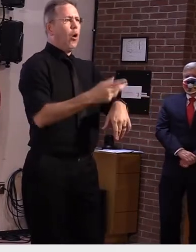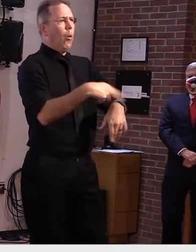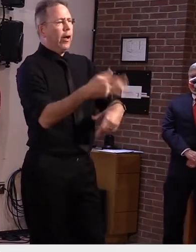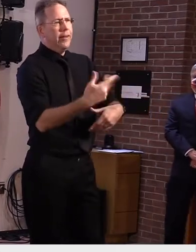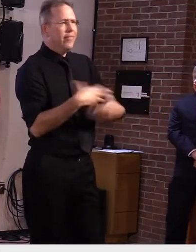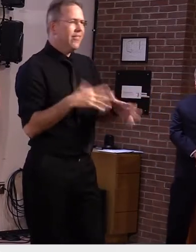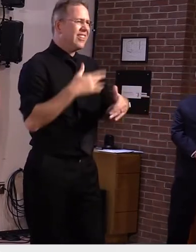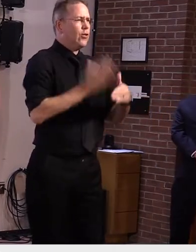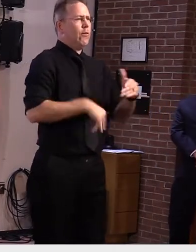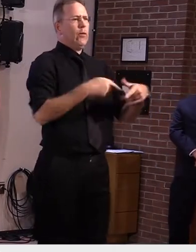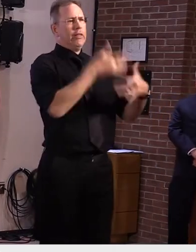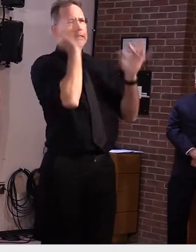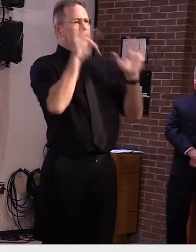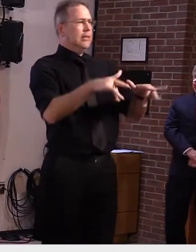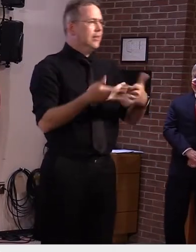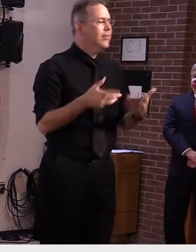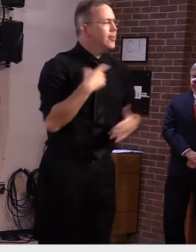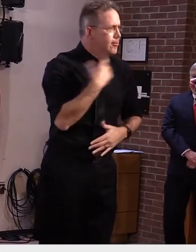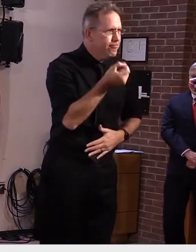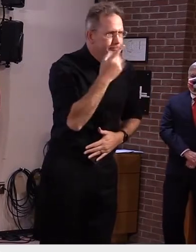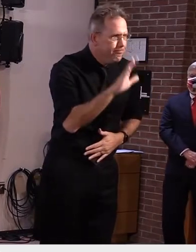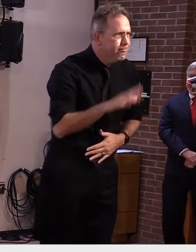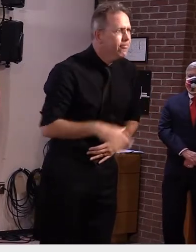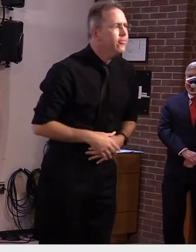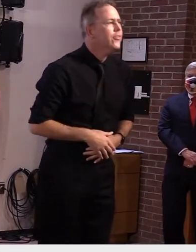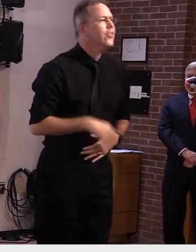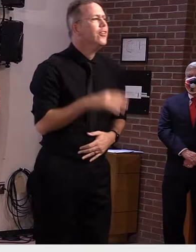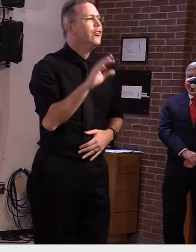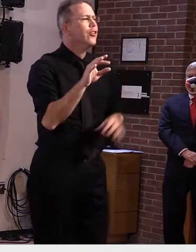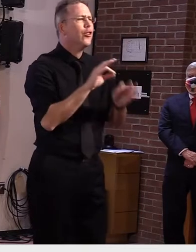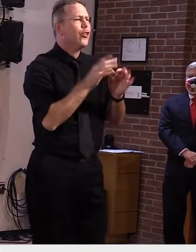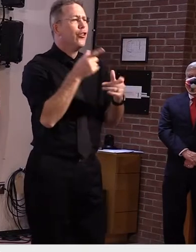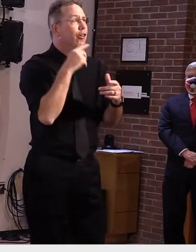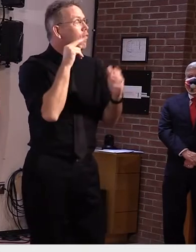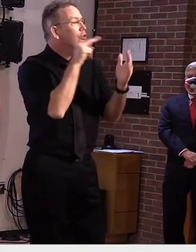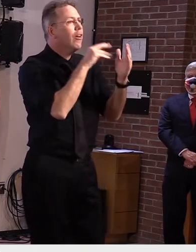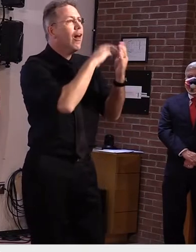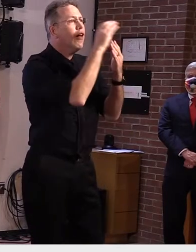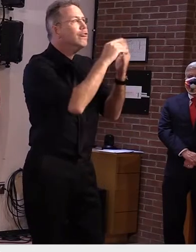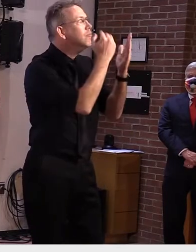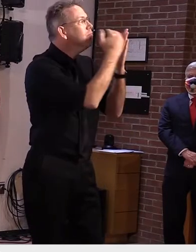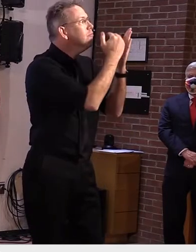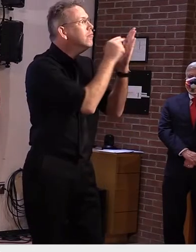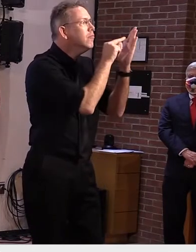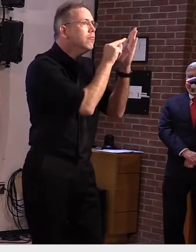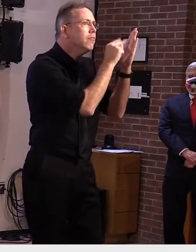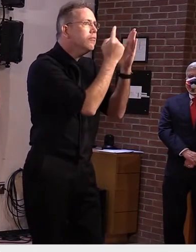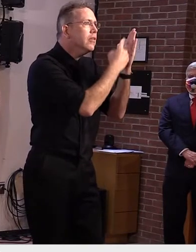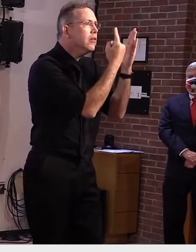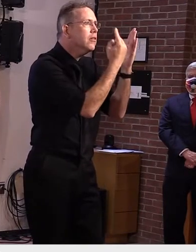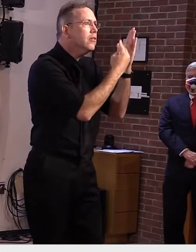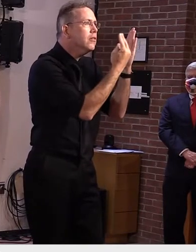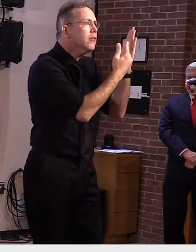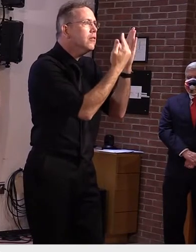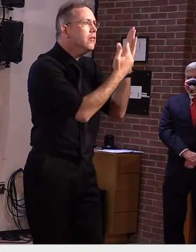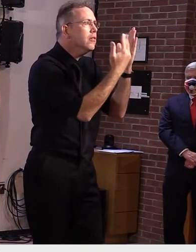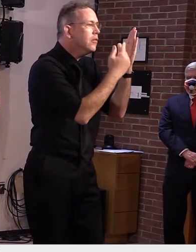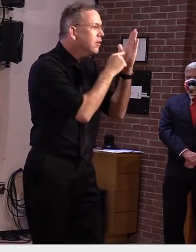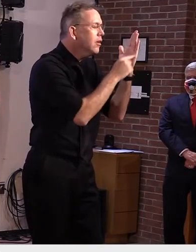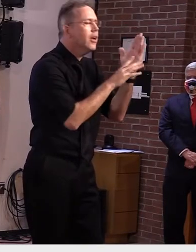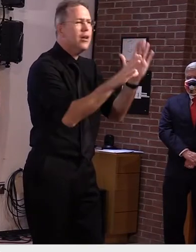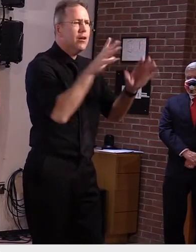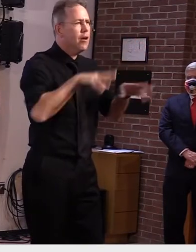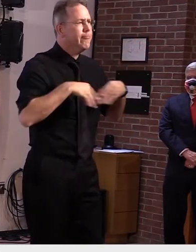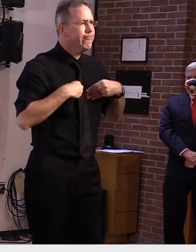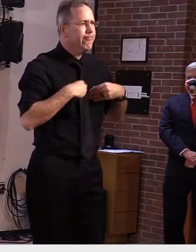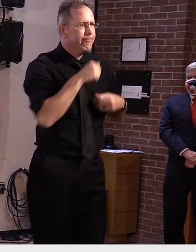need to continue to take these precautions and work them into our daily lives. I also want to